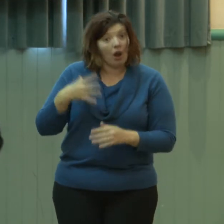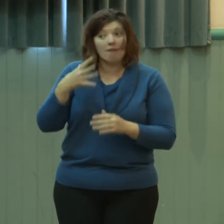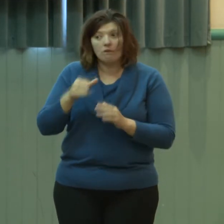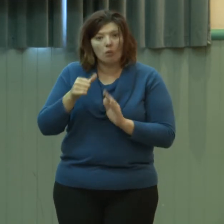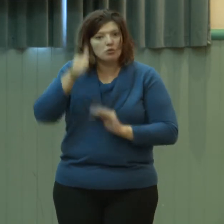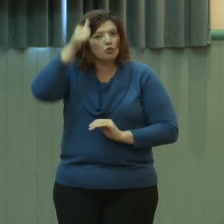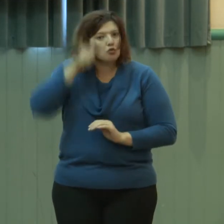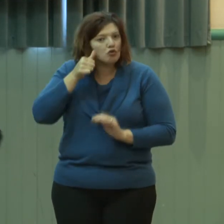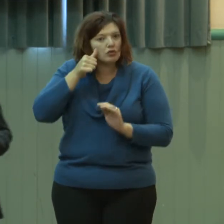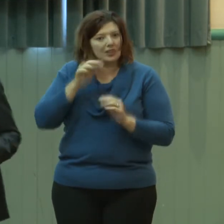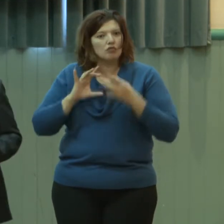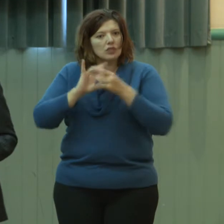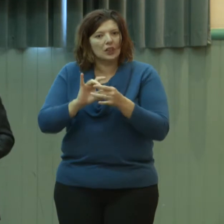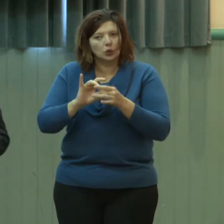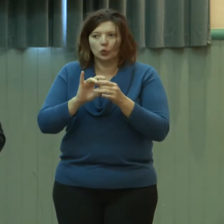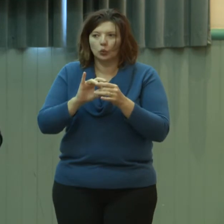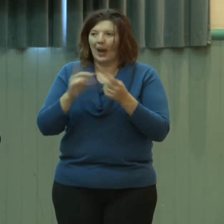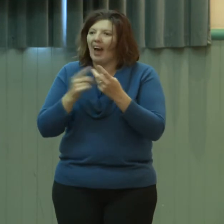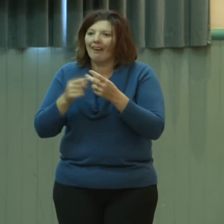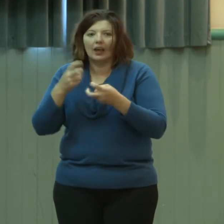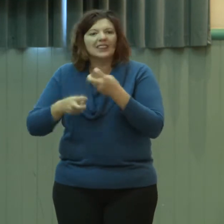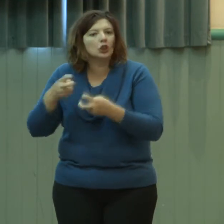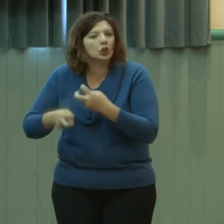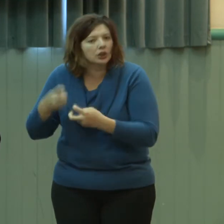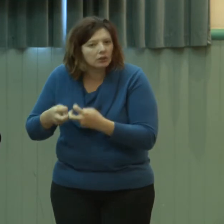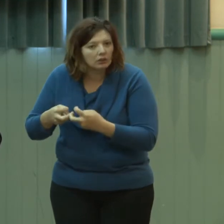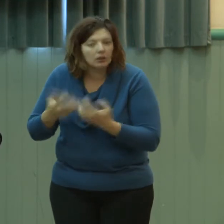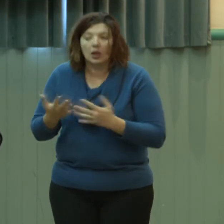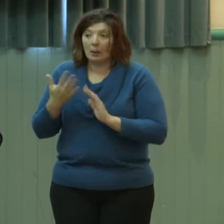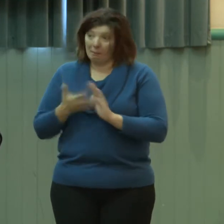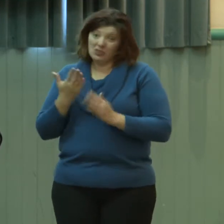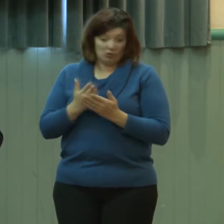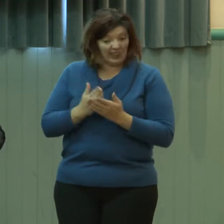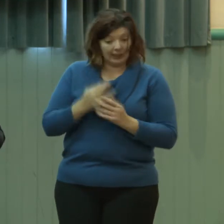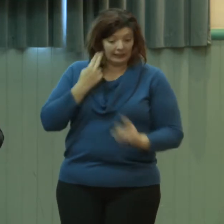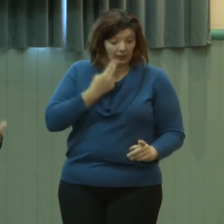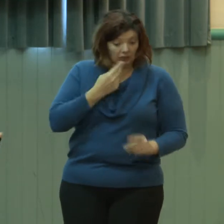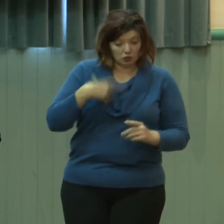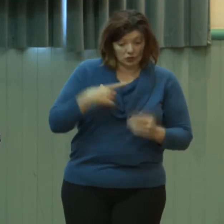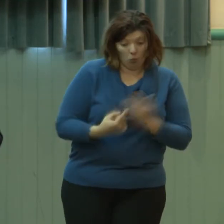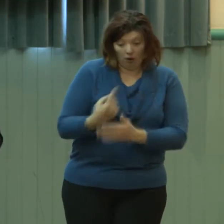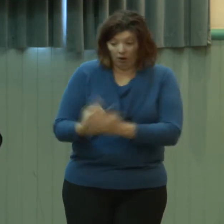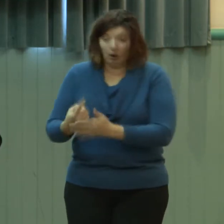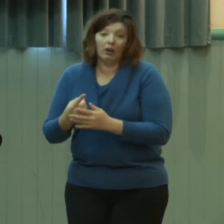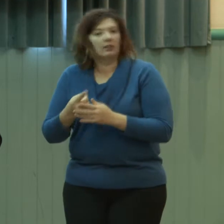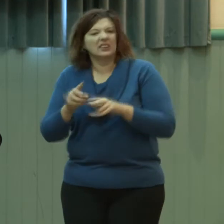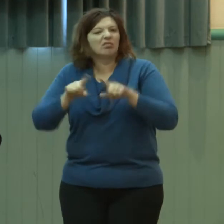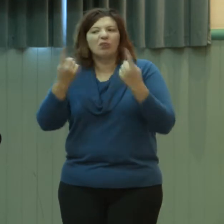So the causes of deafness are different from country to country and they depend on health policies and how much money they've got to spend on prevention